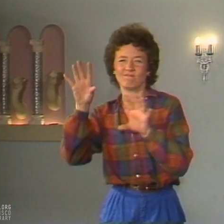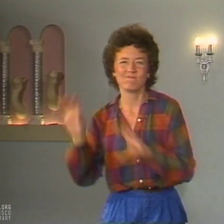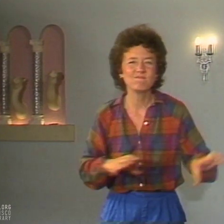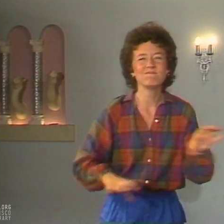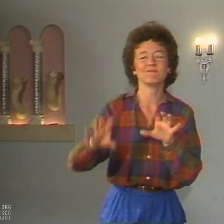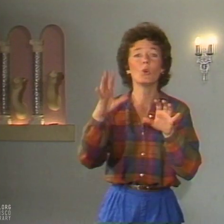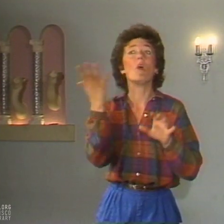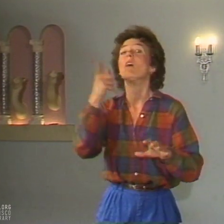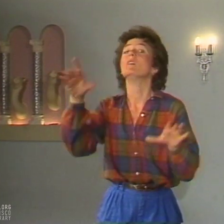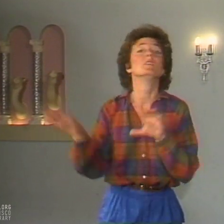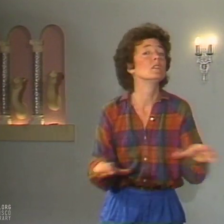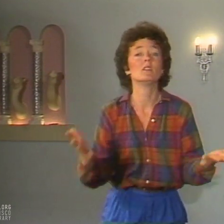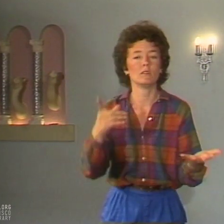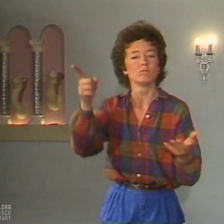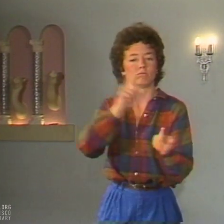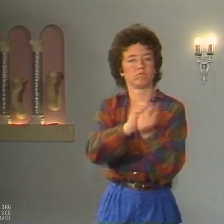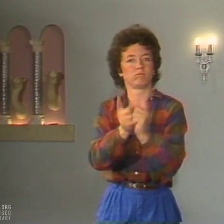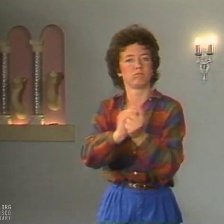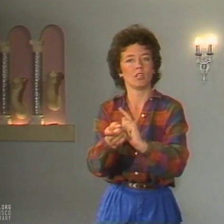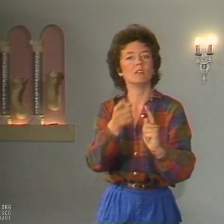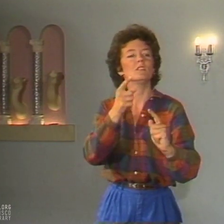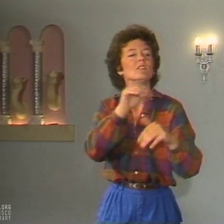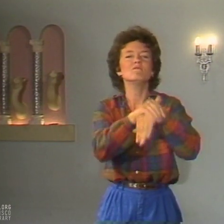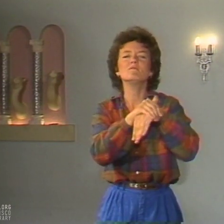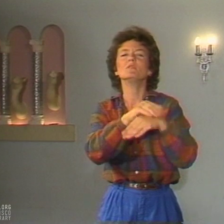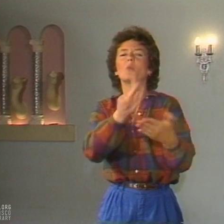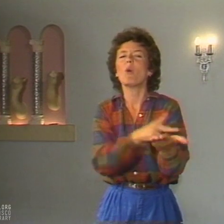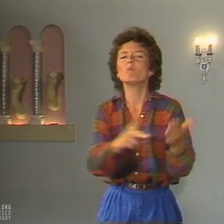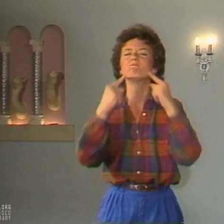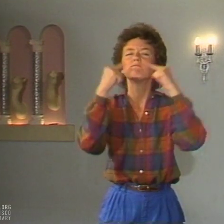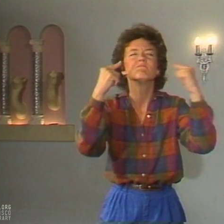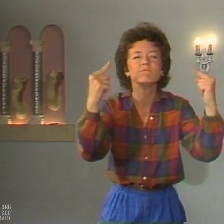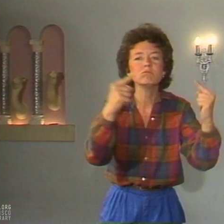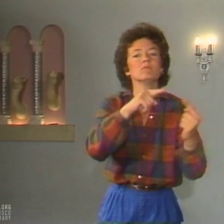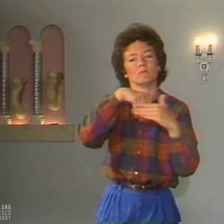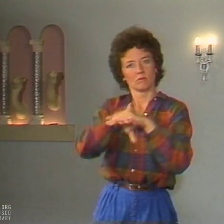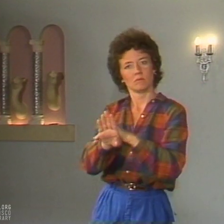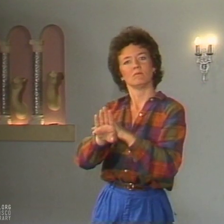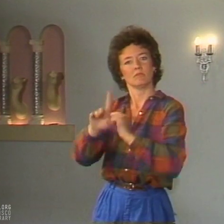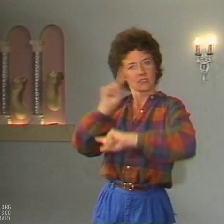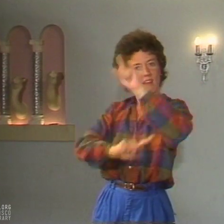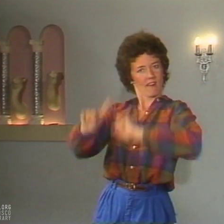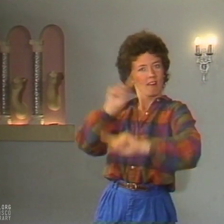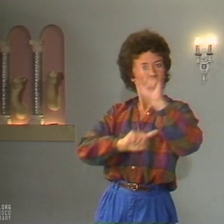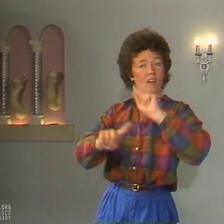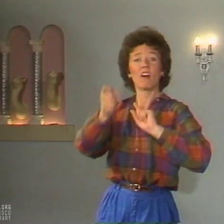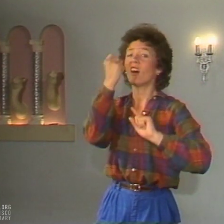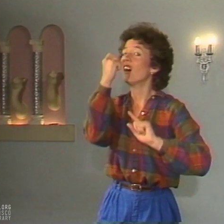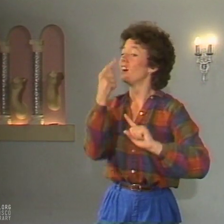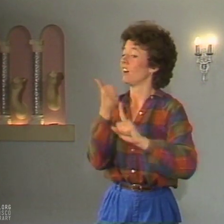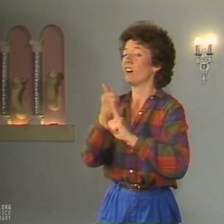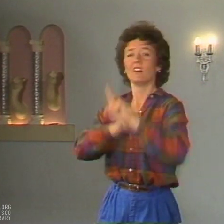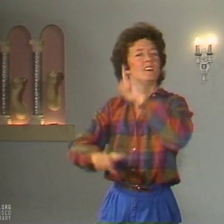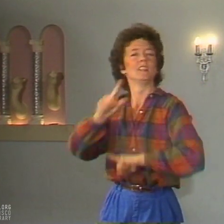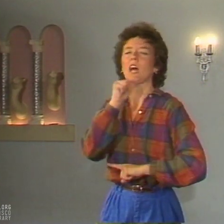the first time, I saw Deaf performers in a professional setting. They presented poetry classics translated into Sign Language.